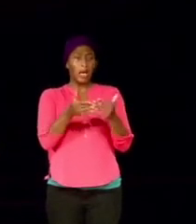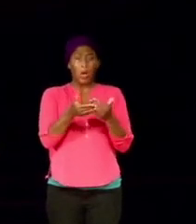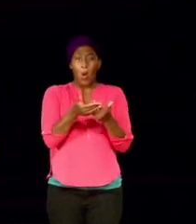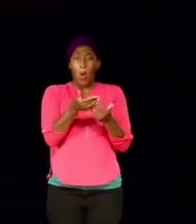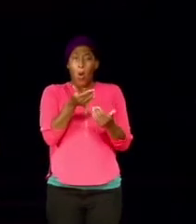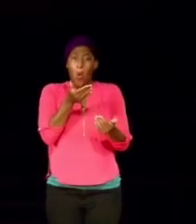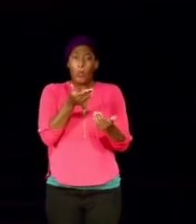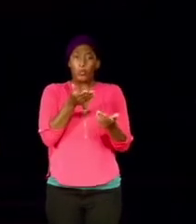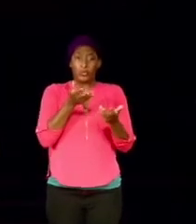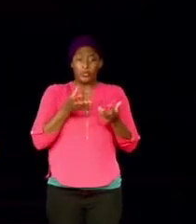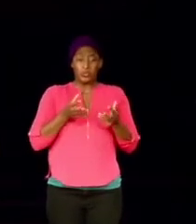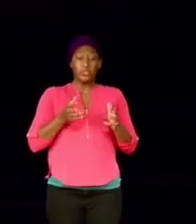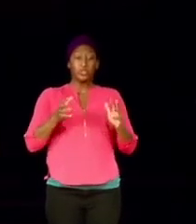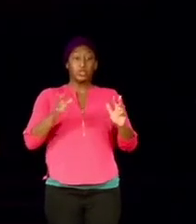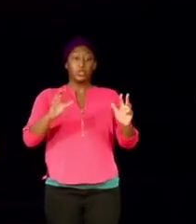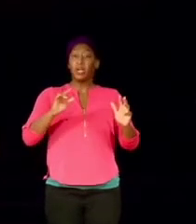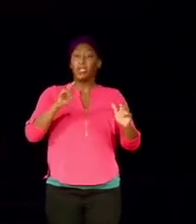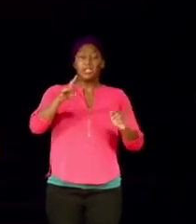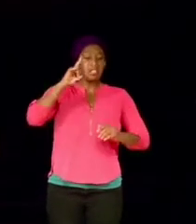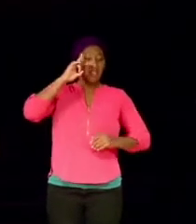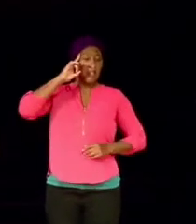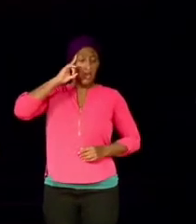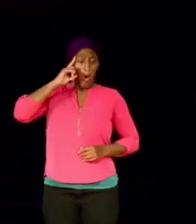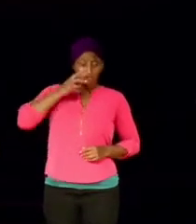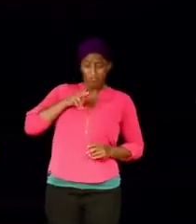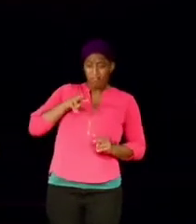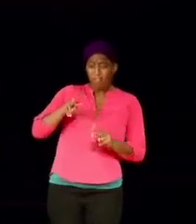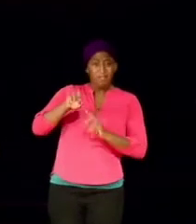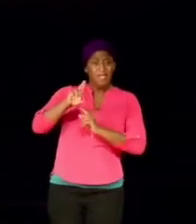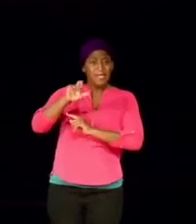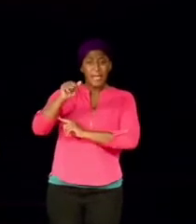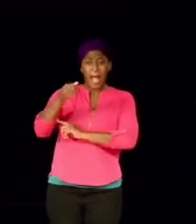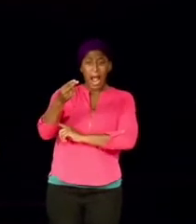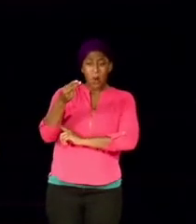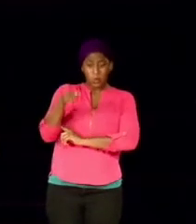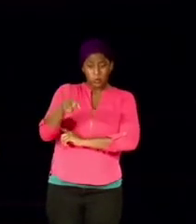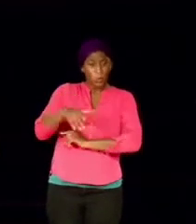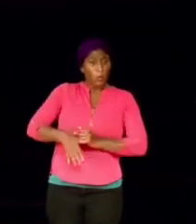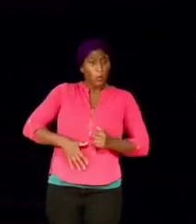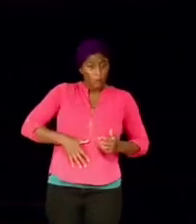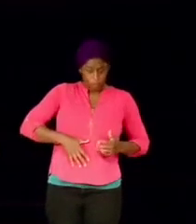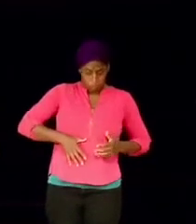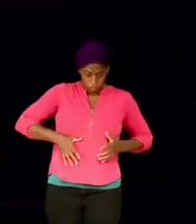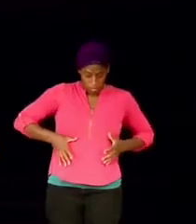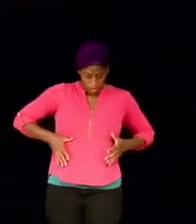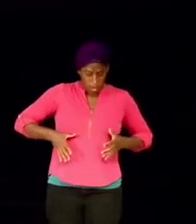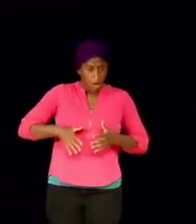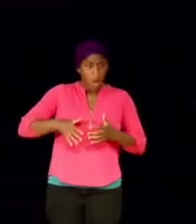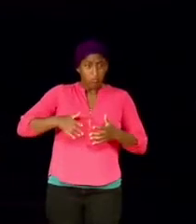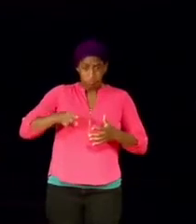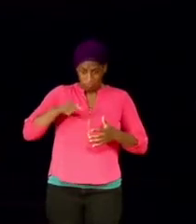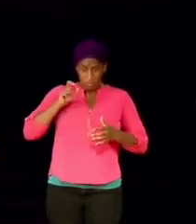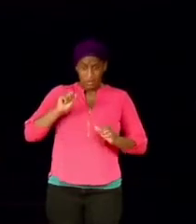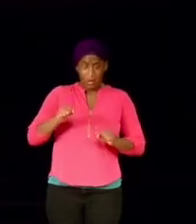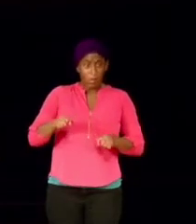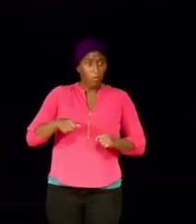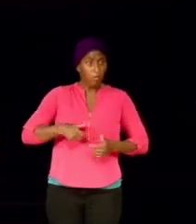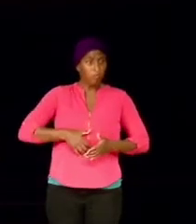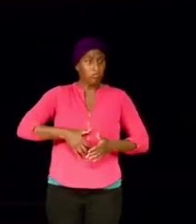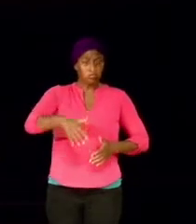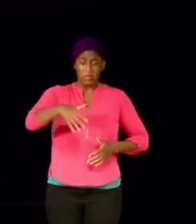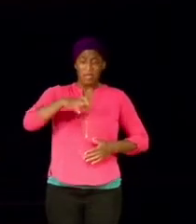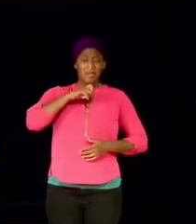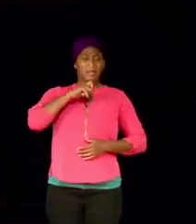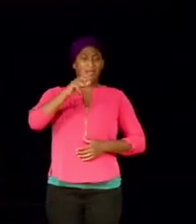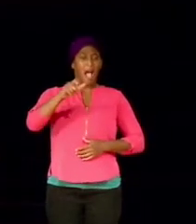20 says, staggered not at the promise of God through unbelief,